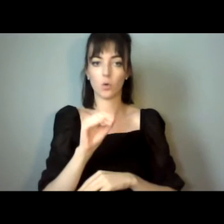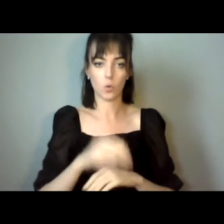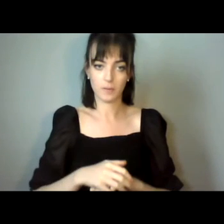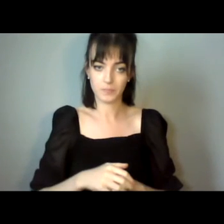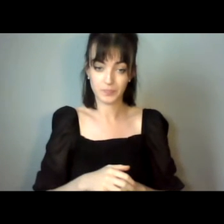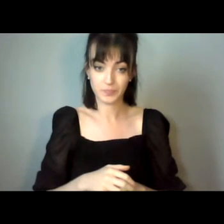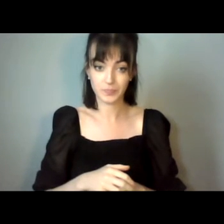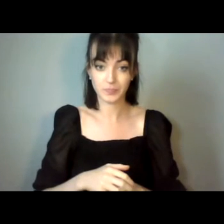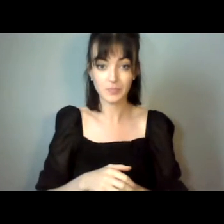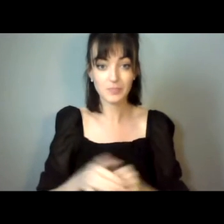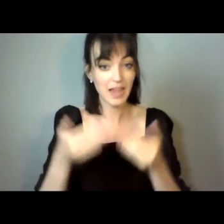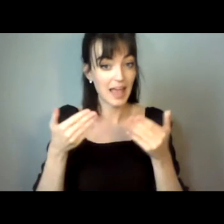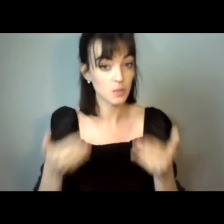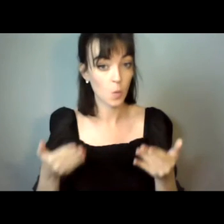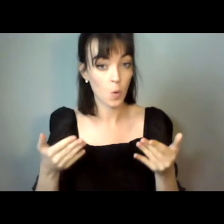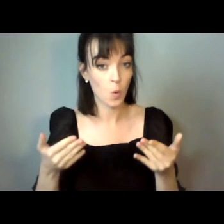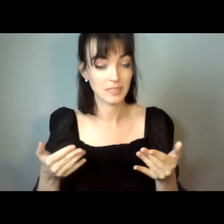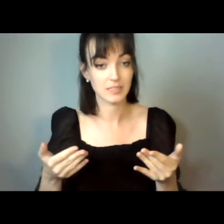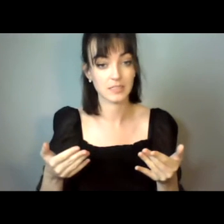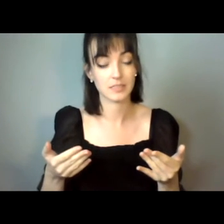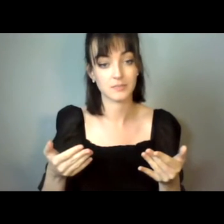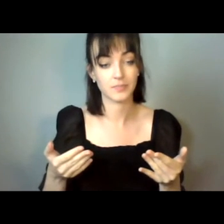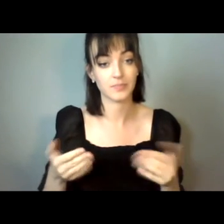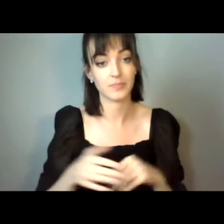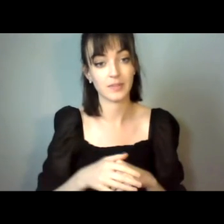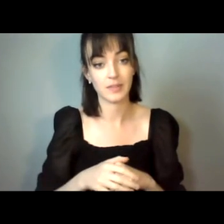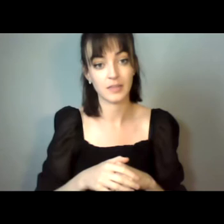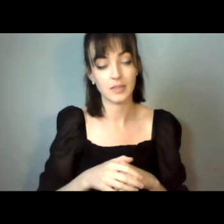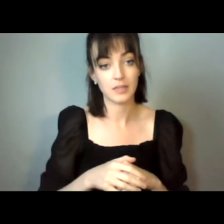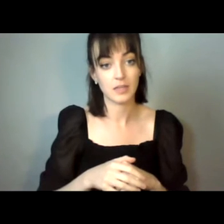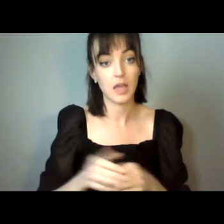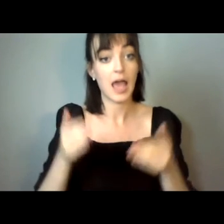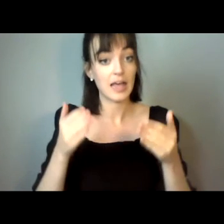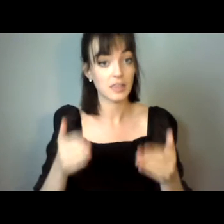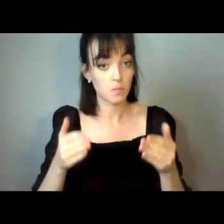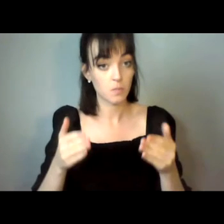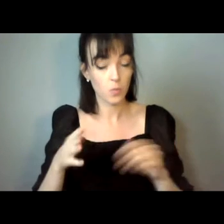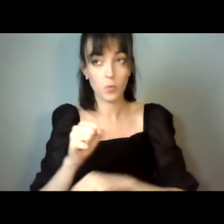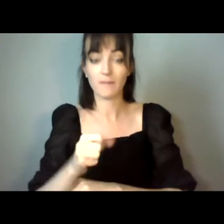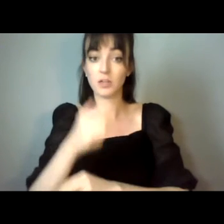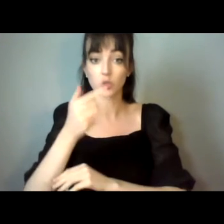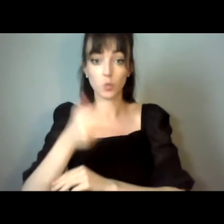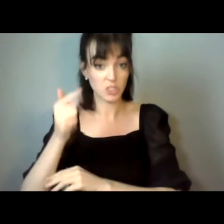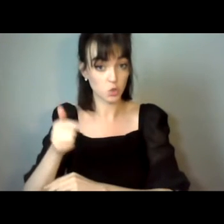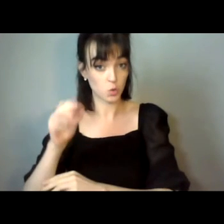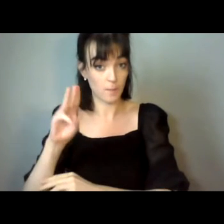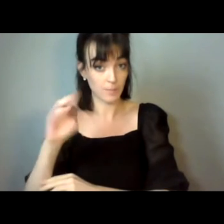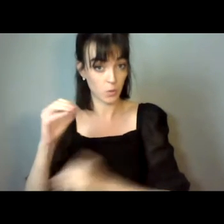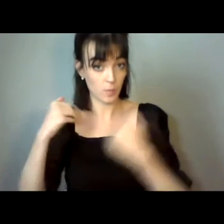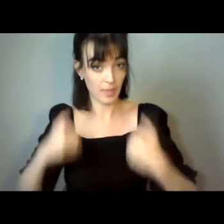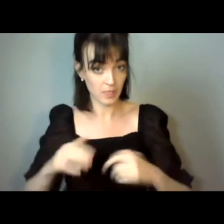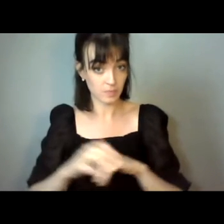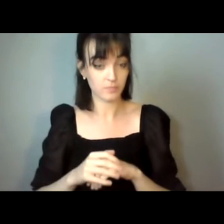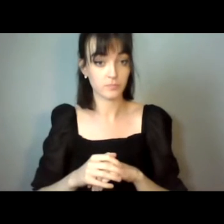Well At the moment, PO has 52% almost men. One self